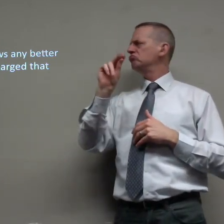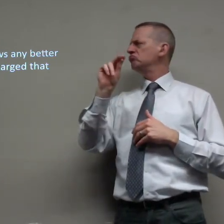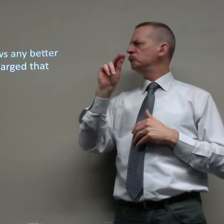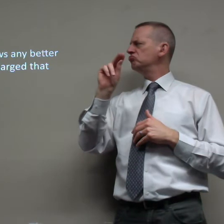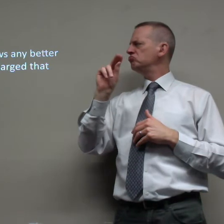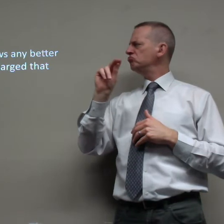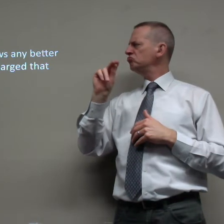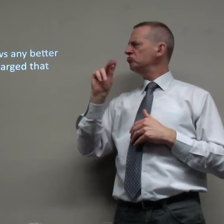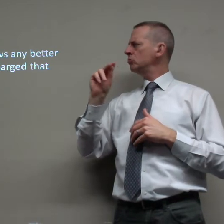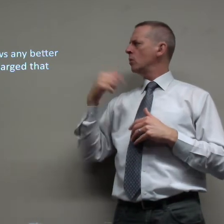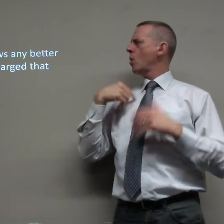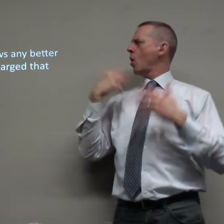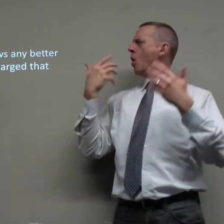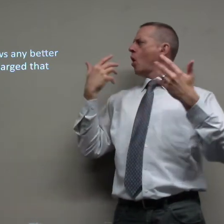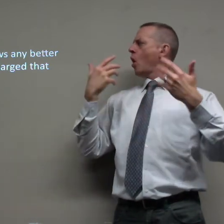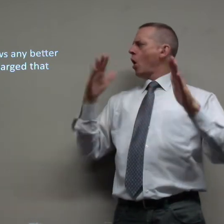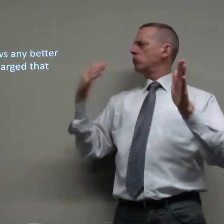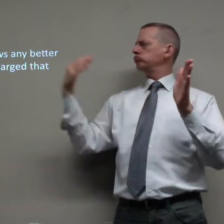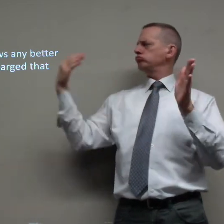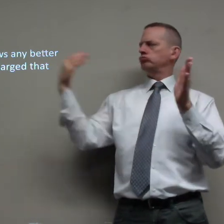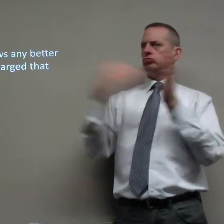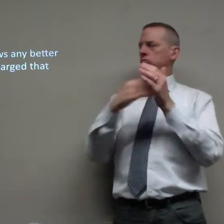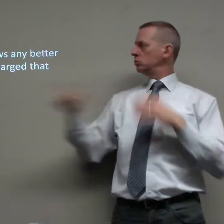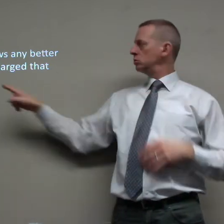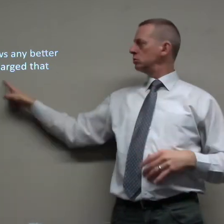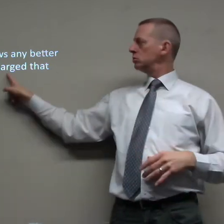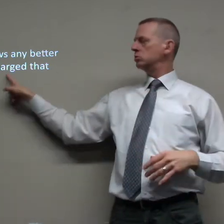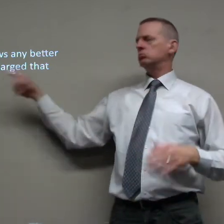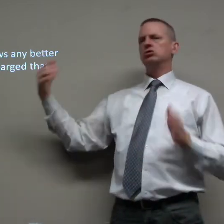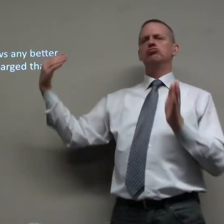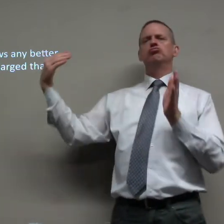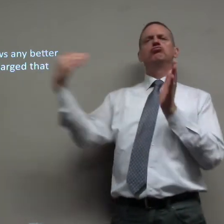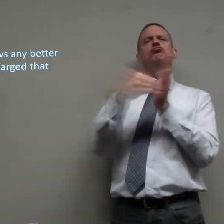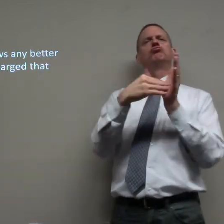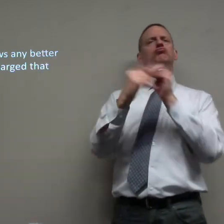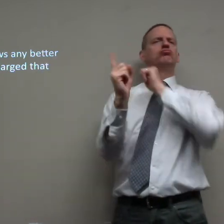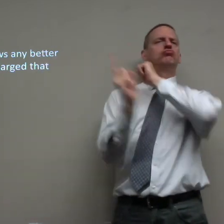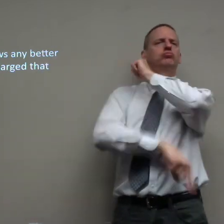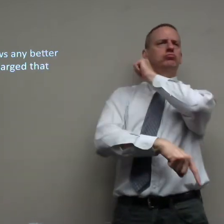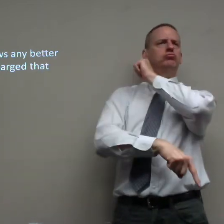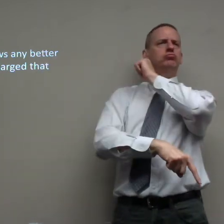all. For we have already charged that.